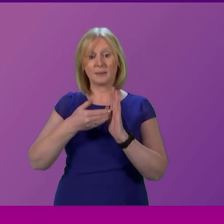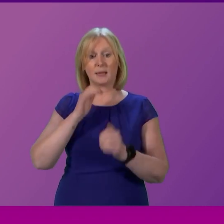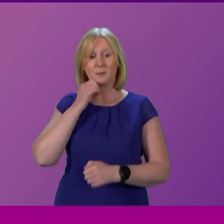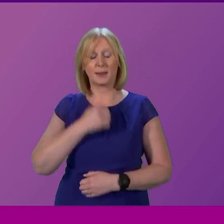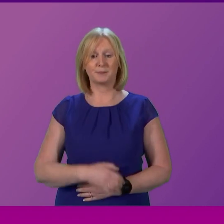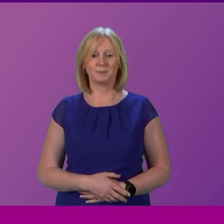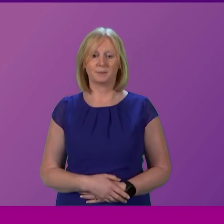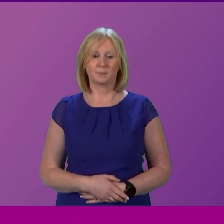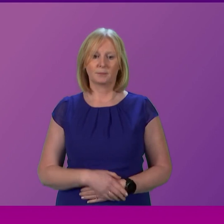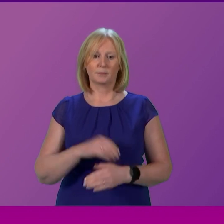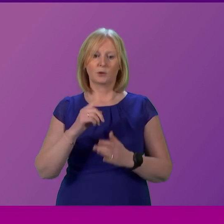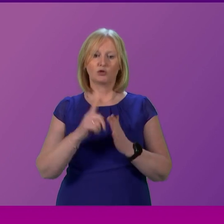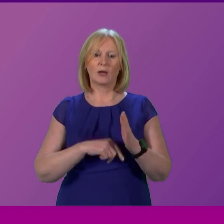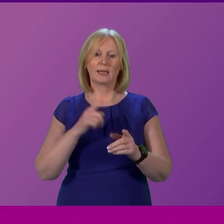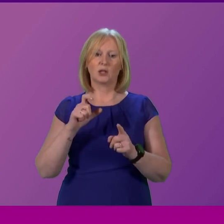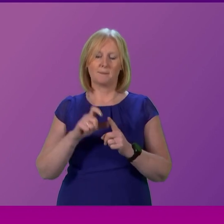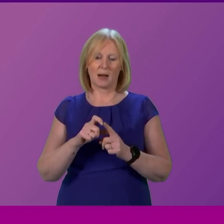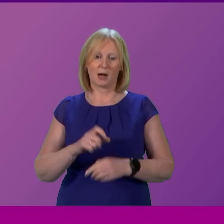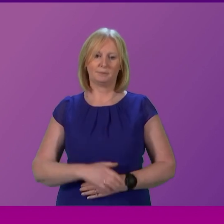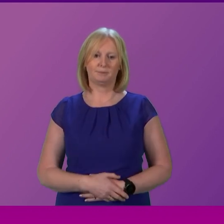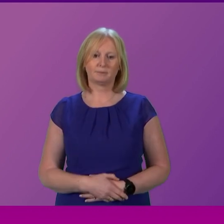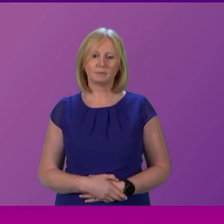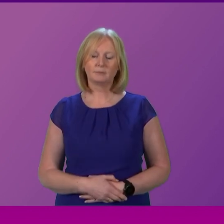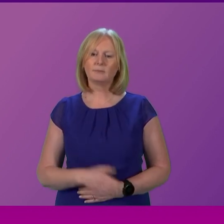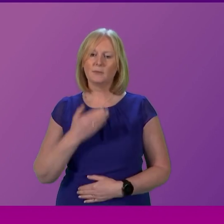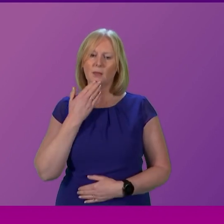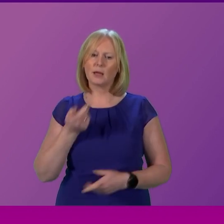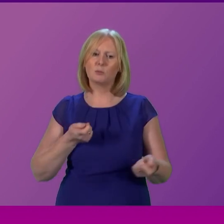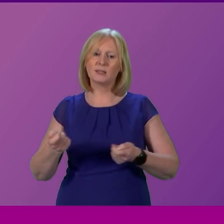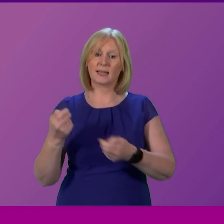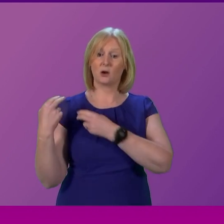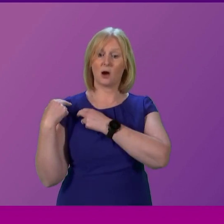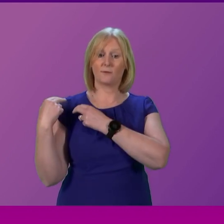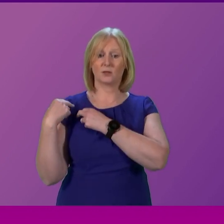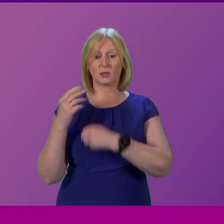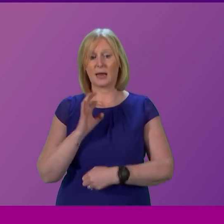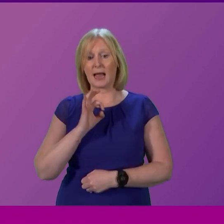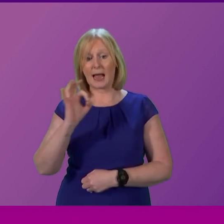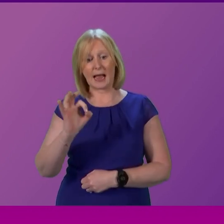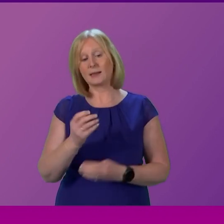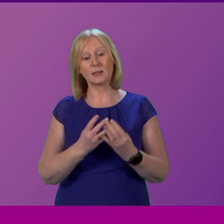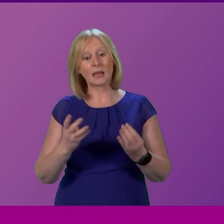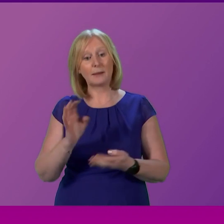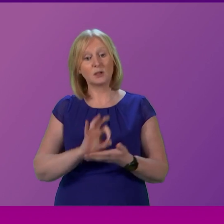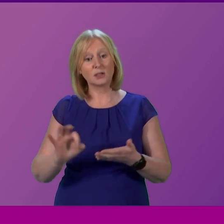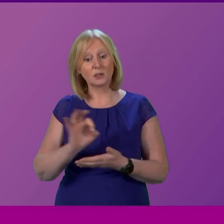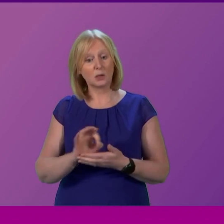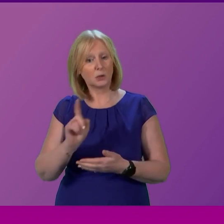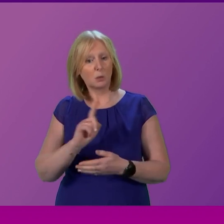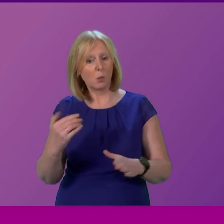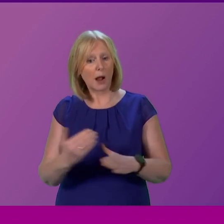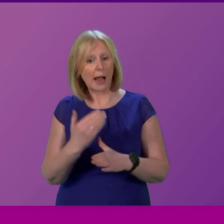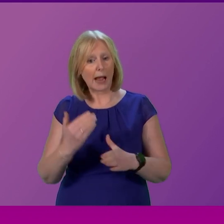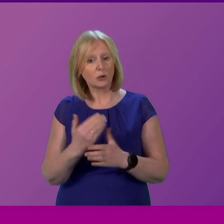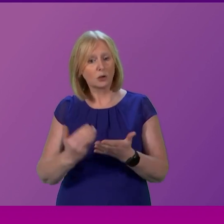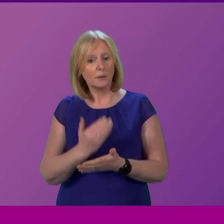conversations Jackie Dunbar to be followed by Gillian Mackay thank you can I ask the cabinet secretary what actions are being taken to